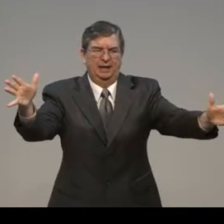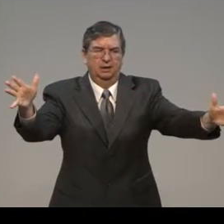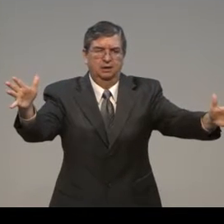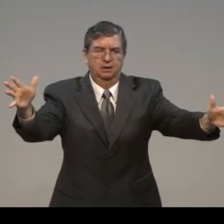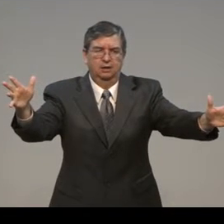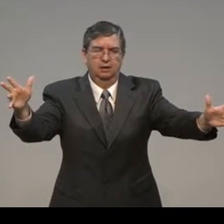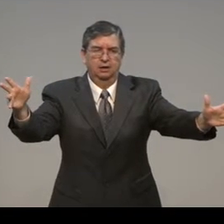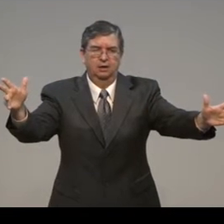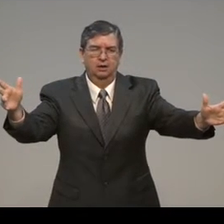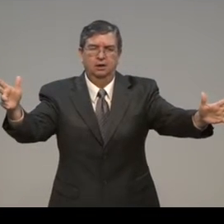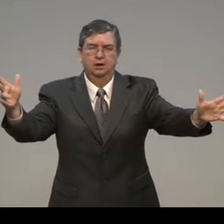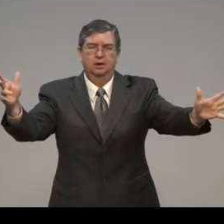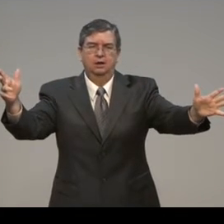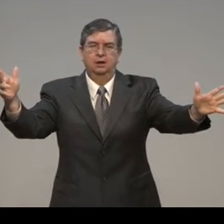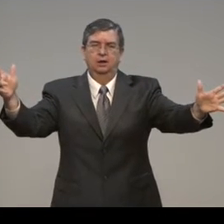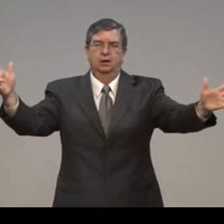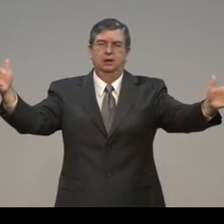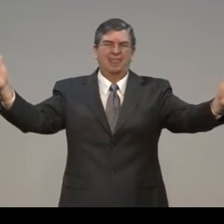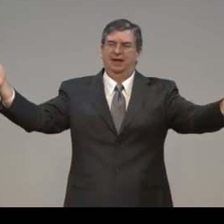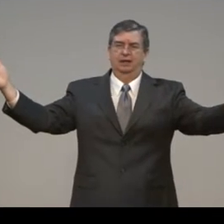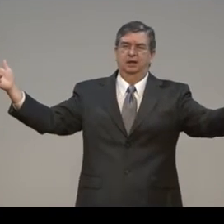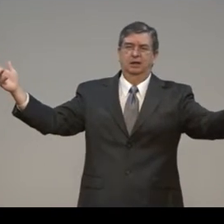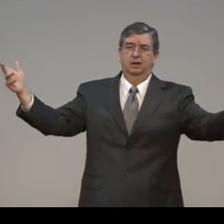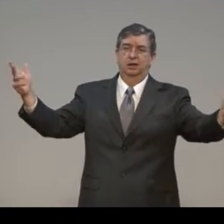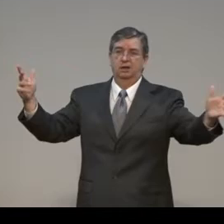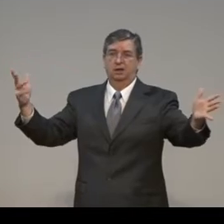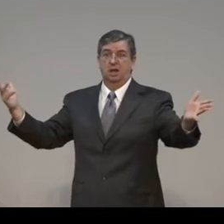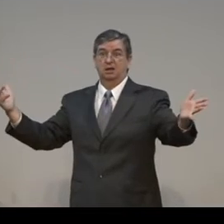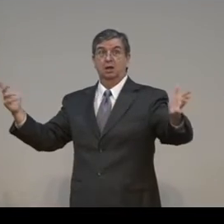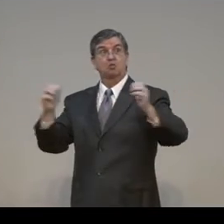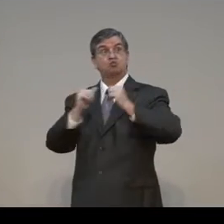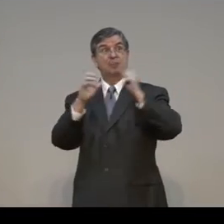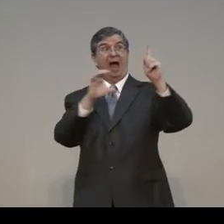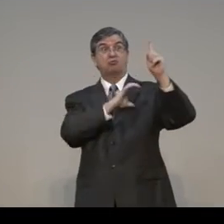nothing. Nothing. Nothing. Without